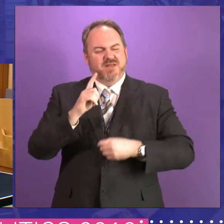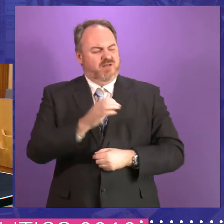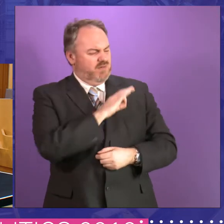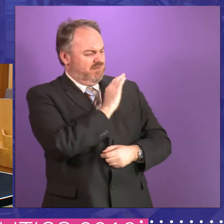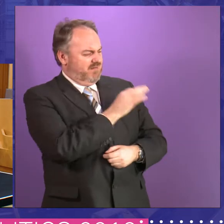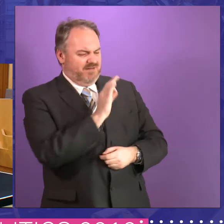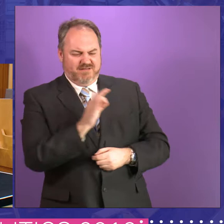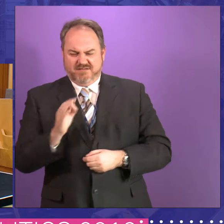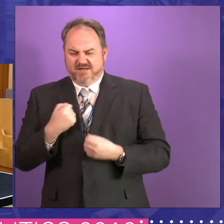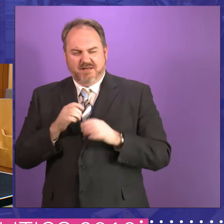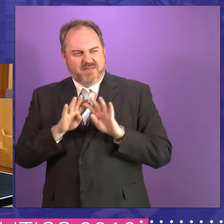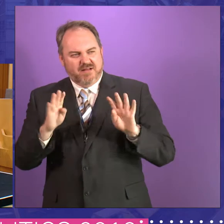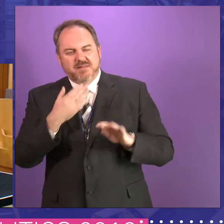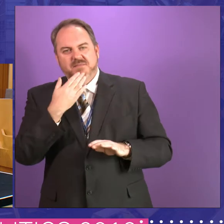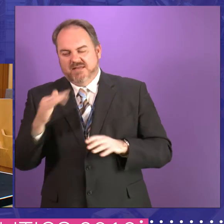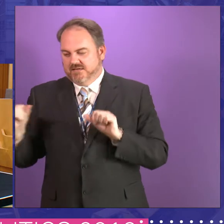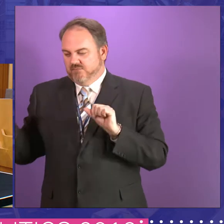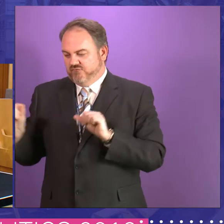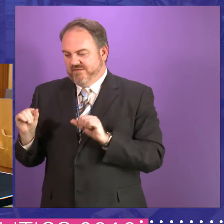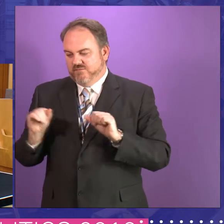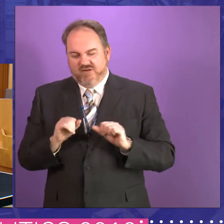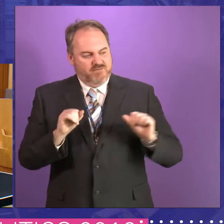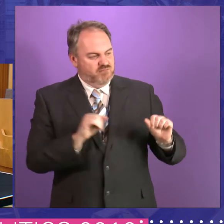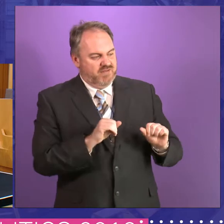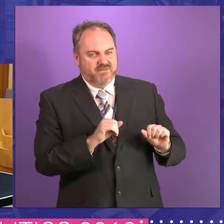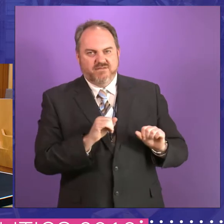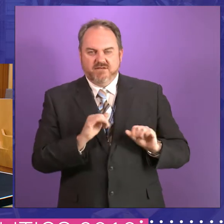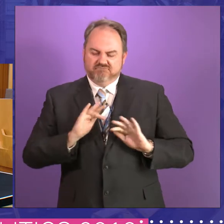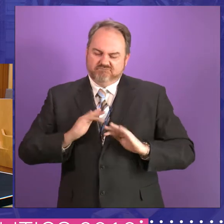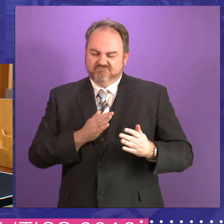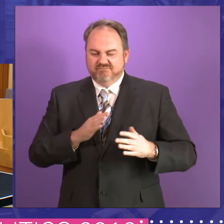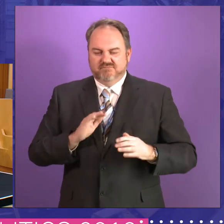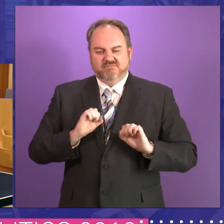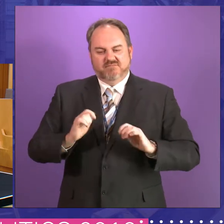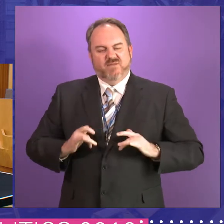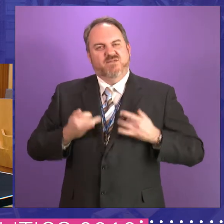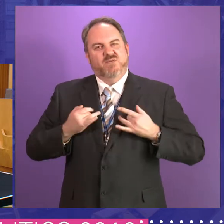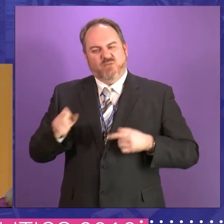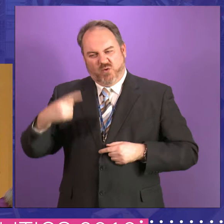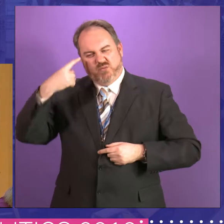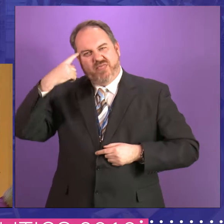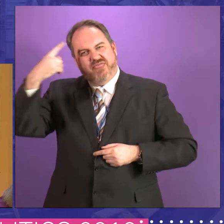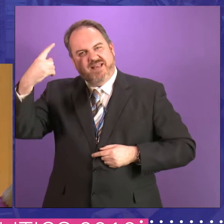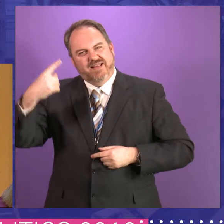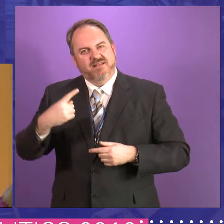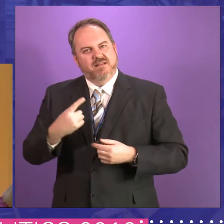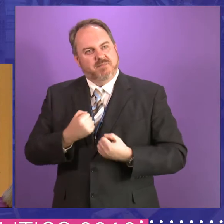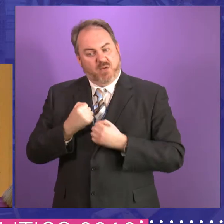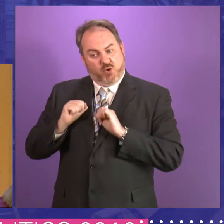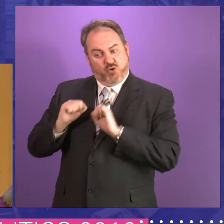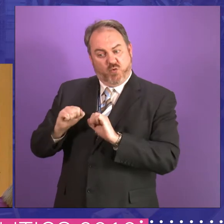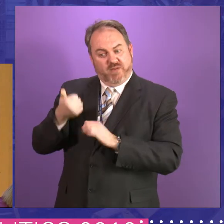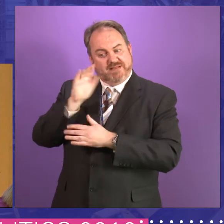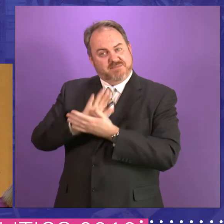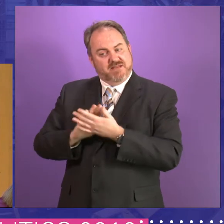just for a few short introductory remarks, just to kick things off, just some thoughts on their own experience